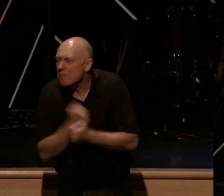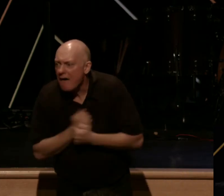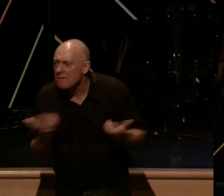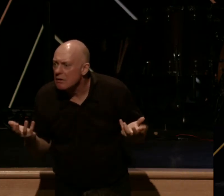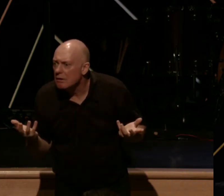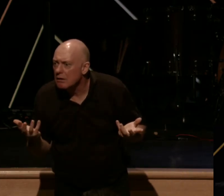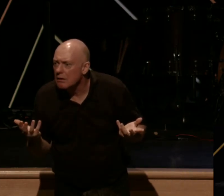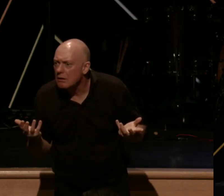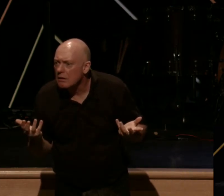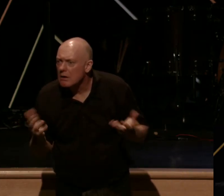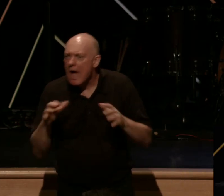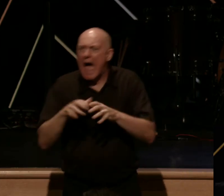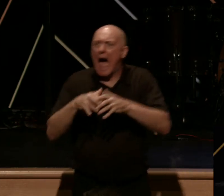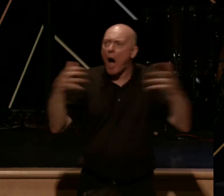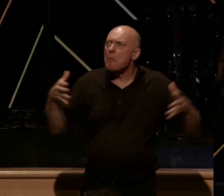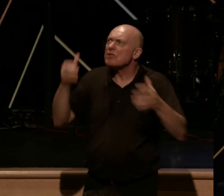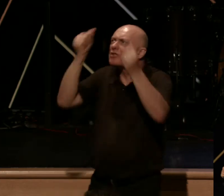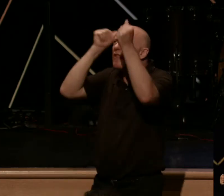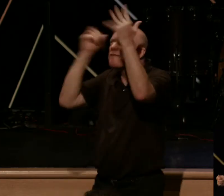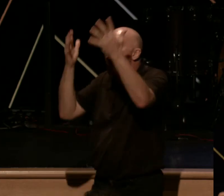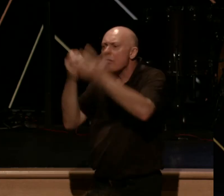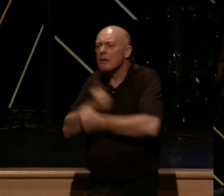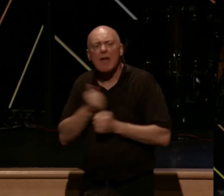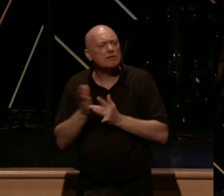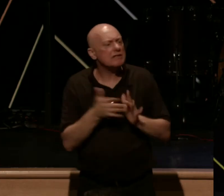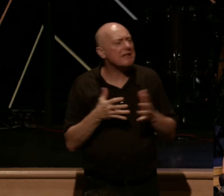how much does the Father love Jesus Christ?